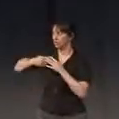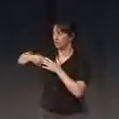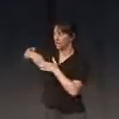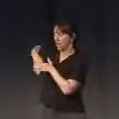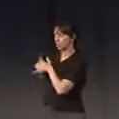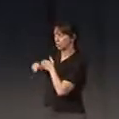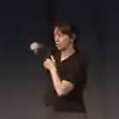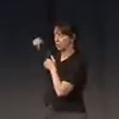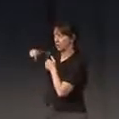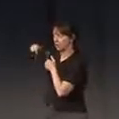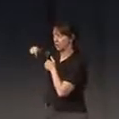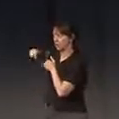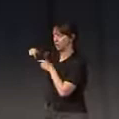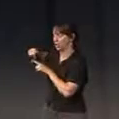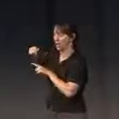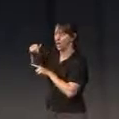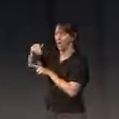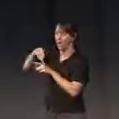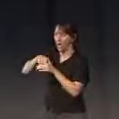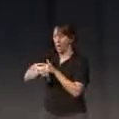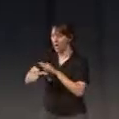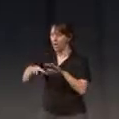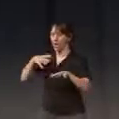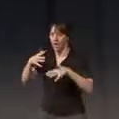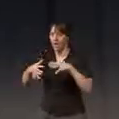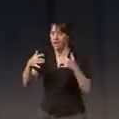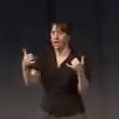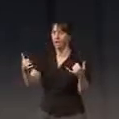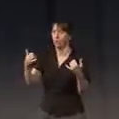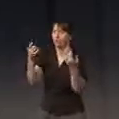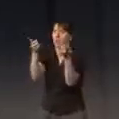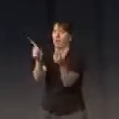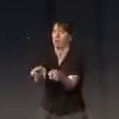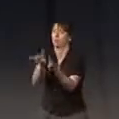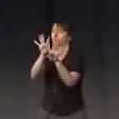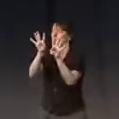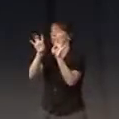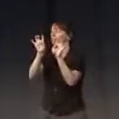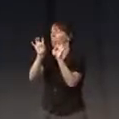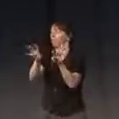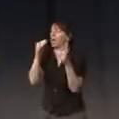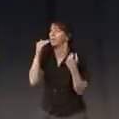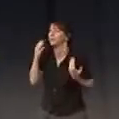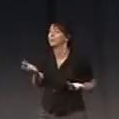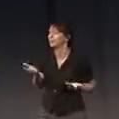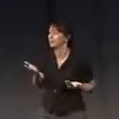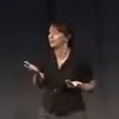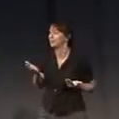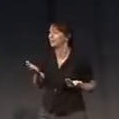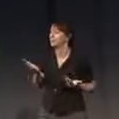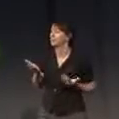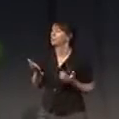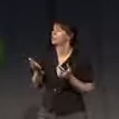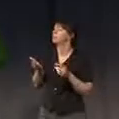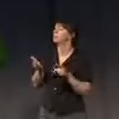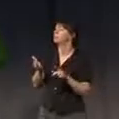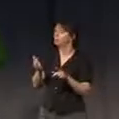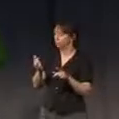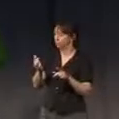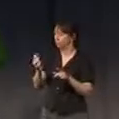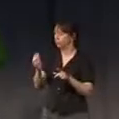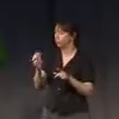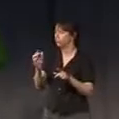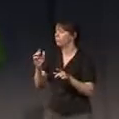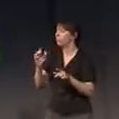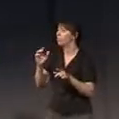this space will change and react. So much according with the other. It doesn't mean what you always, I feel when people enter you always keep an eye when